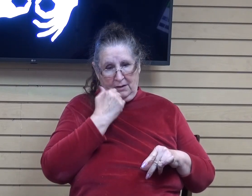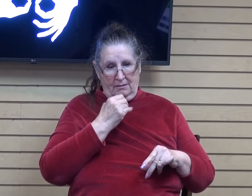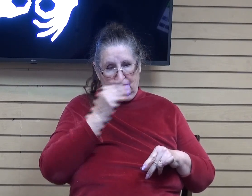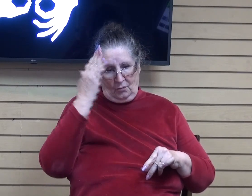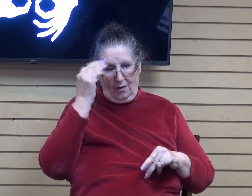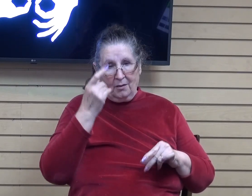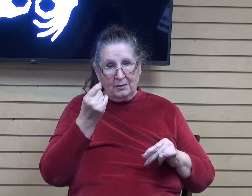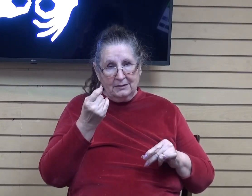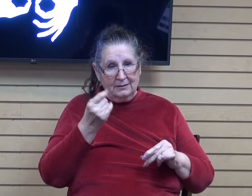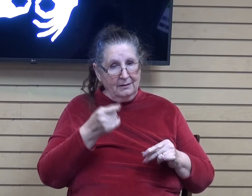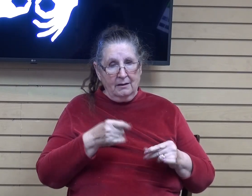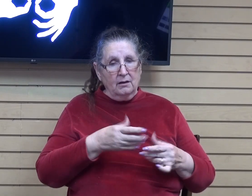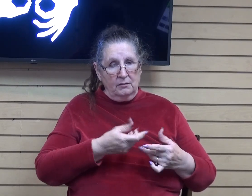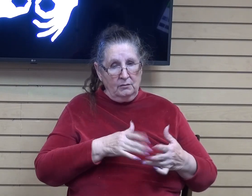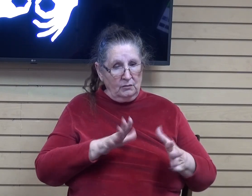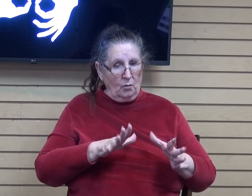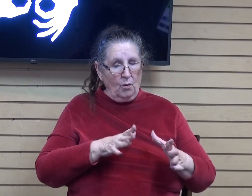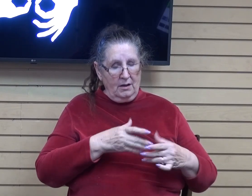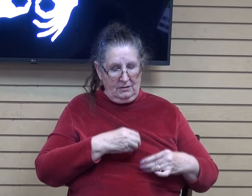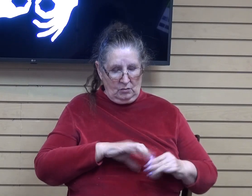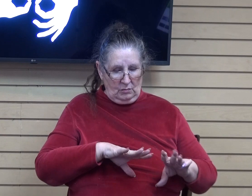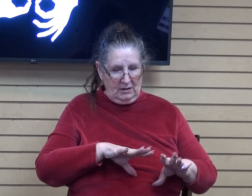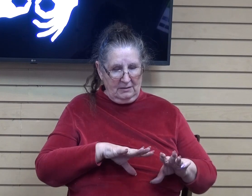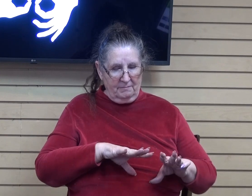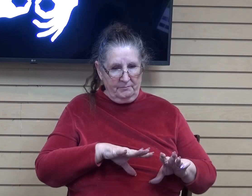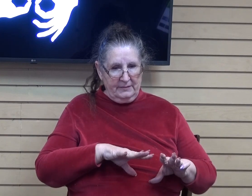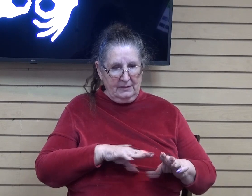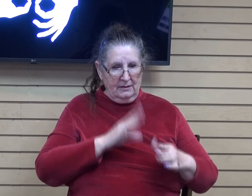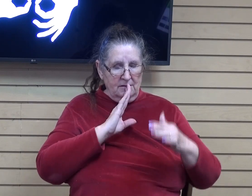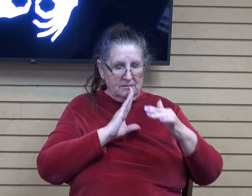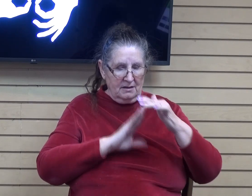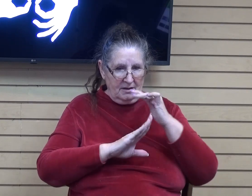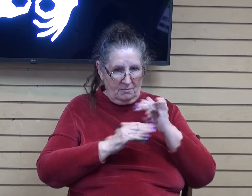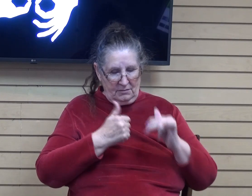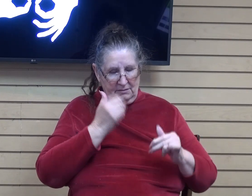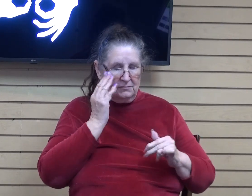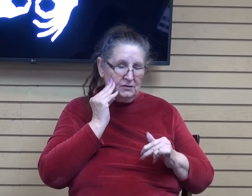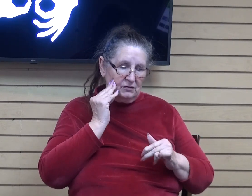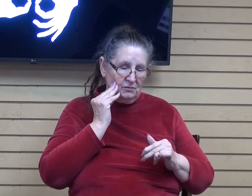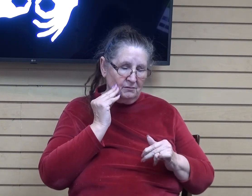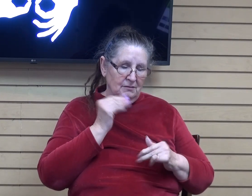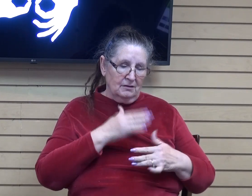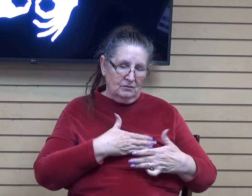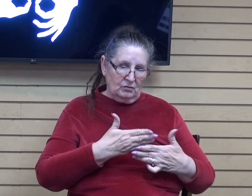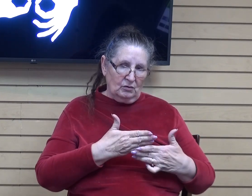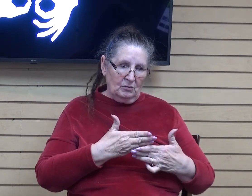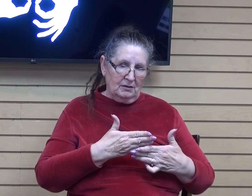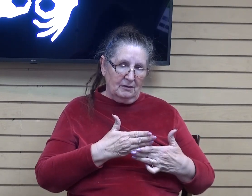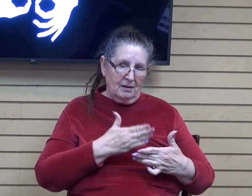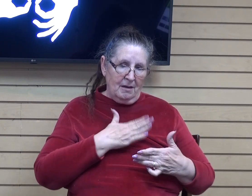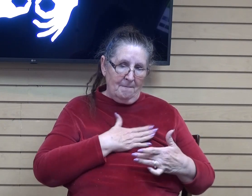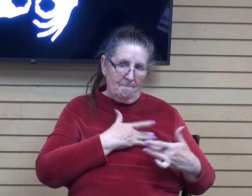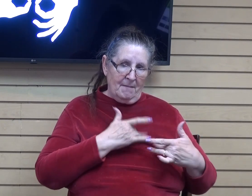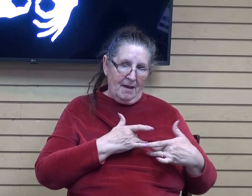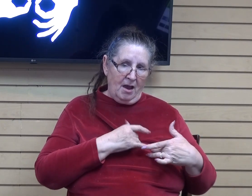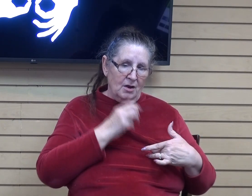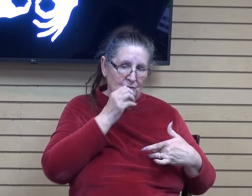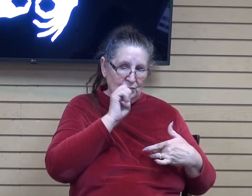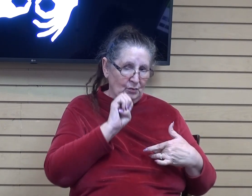want to admit it it is a humbling experience to admit that my heart is wicked and that